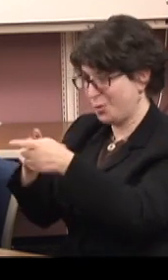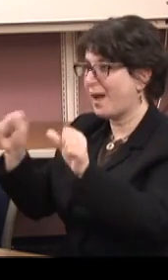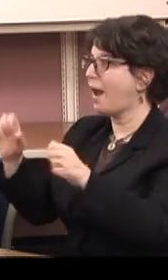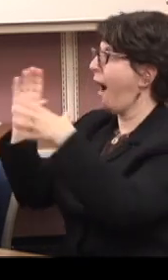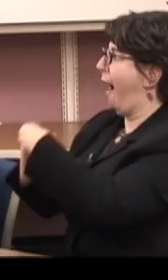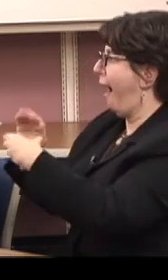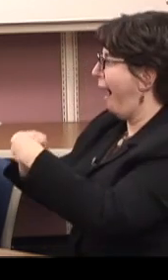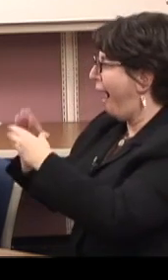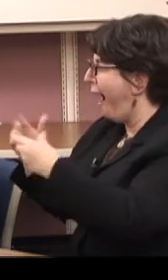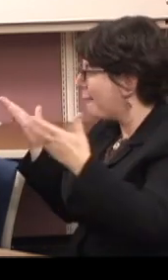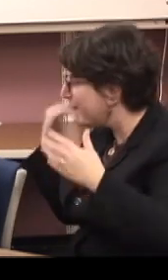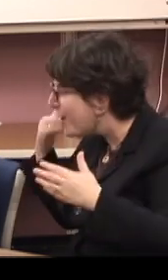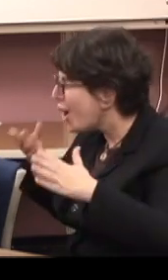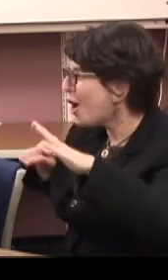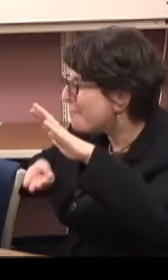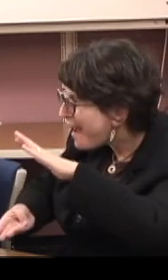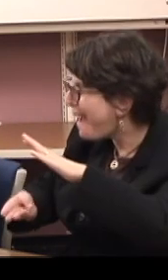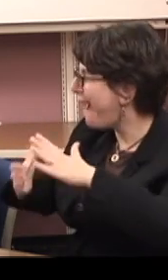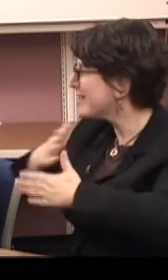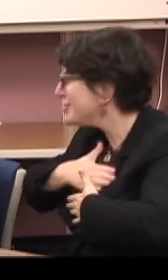the baking process.